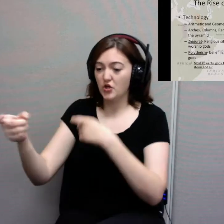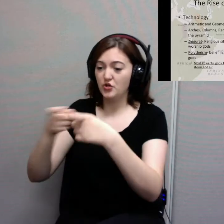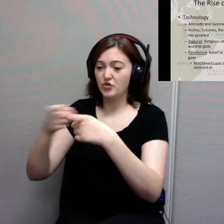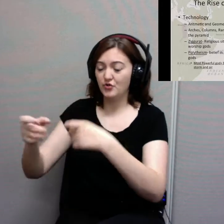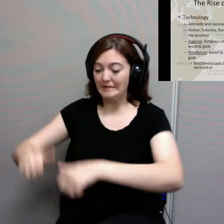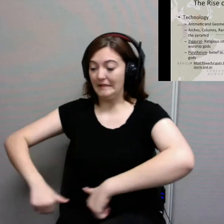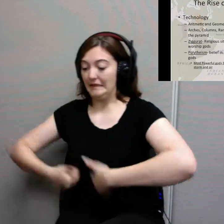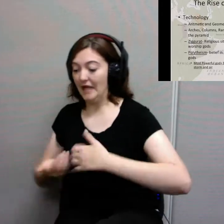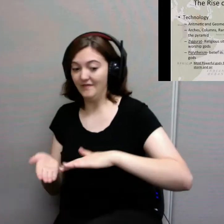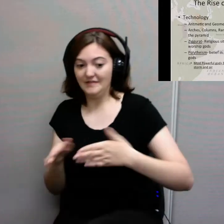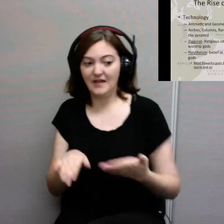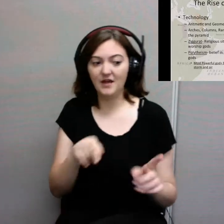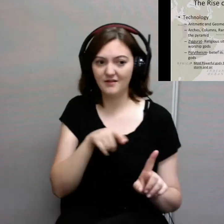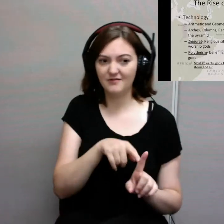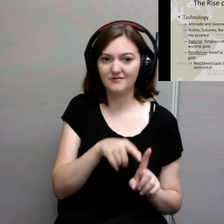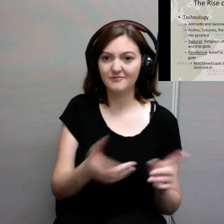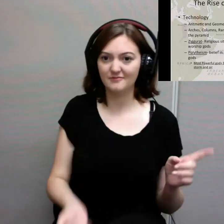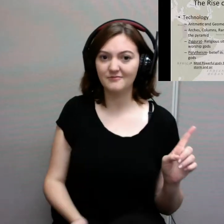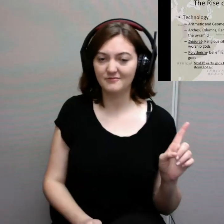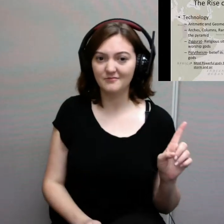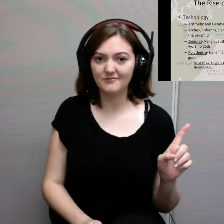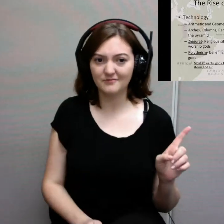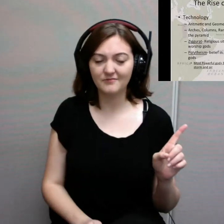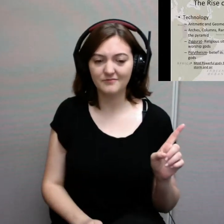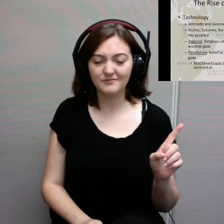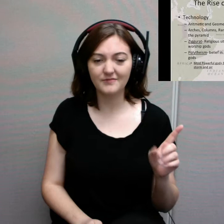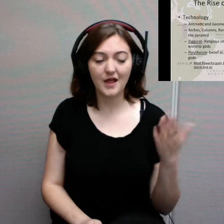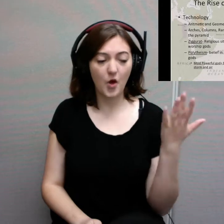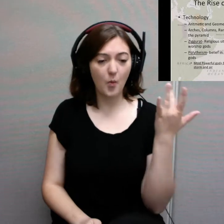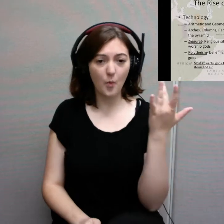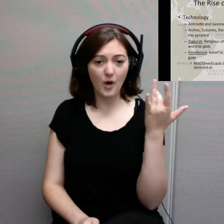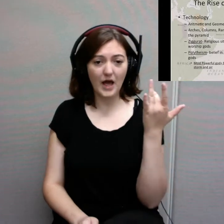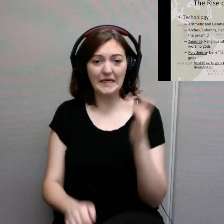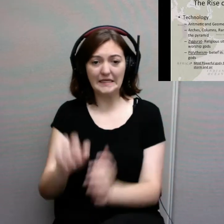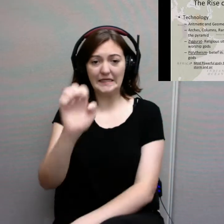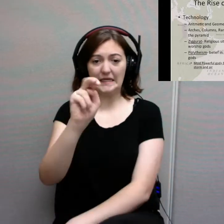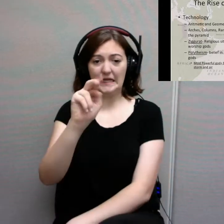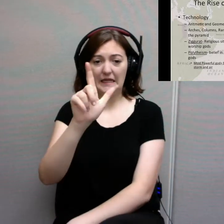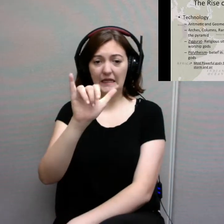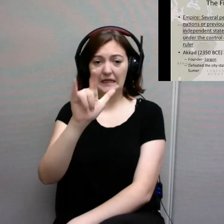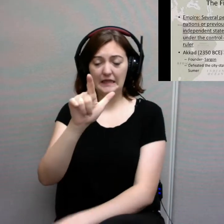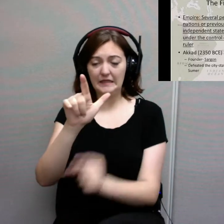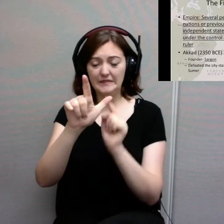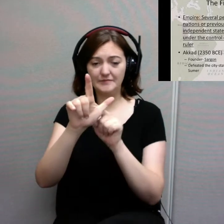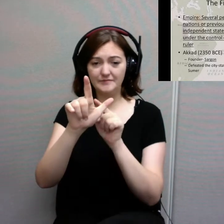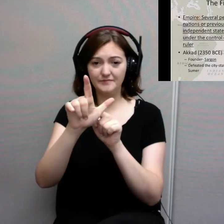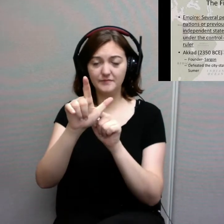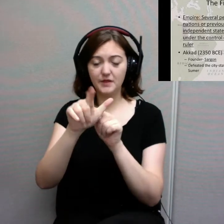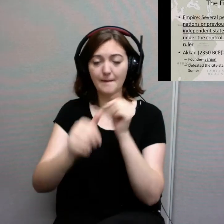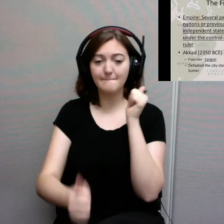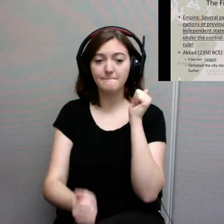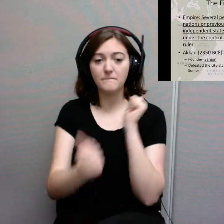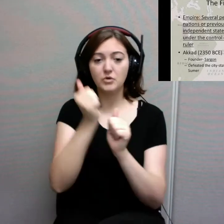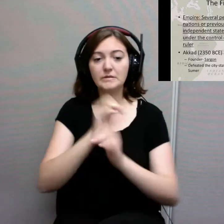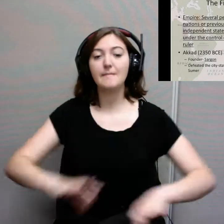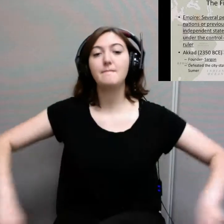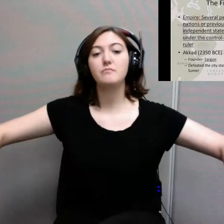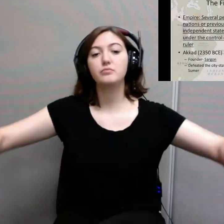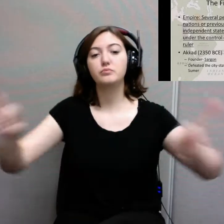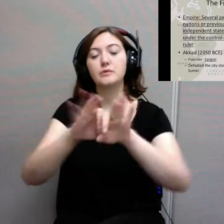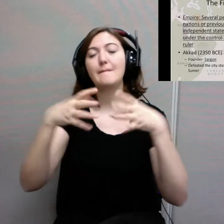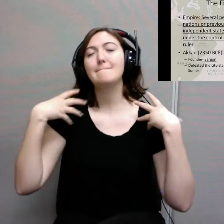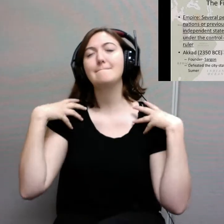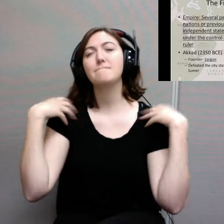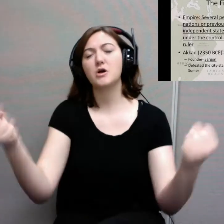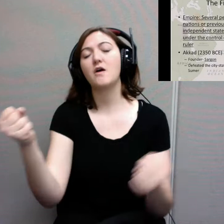And that's why Enlil is the most important and powerful god for Mesopotamia. Now, let's talk